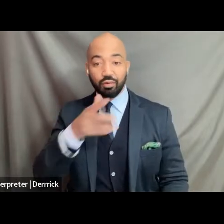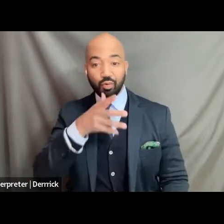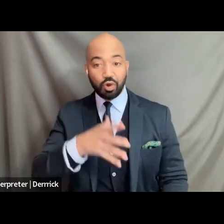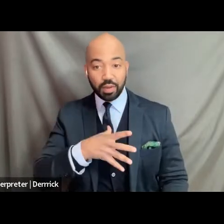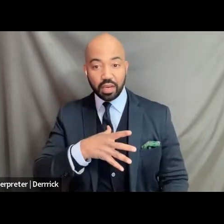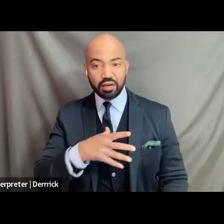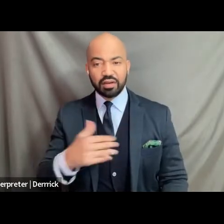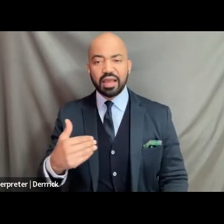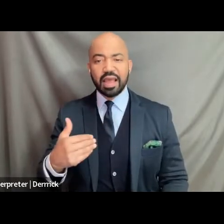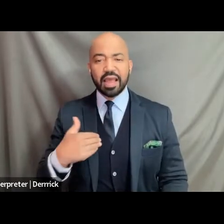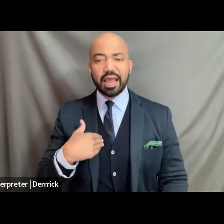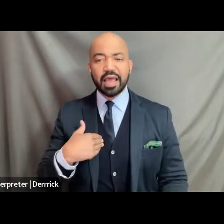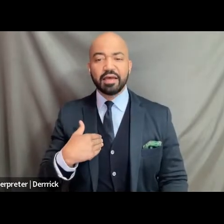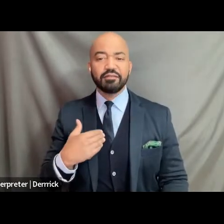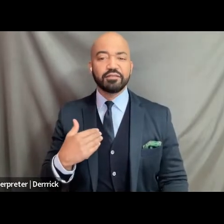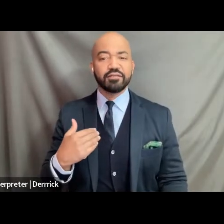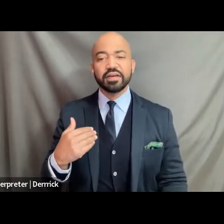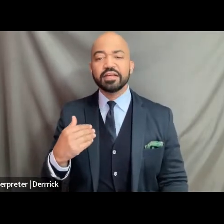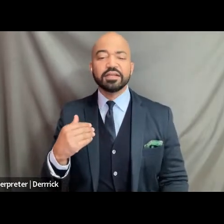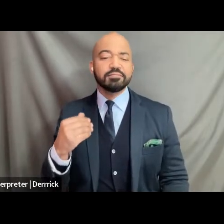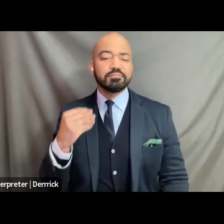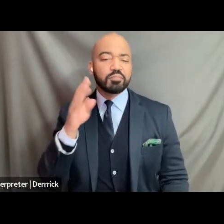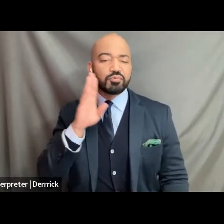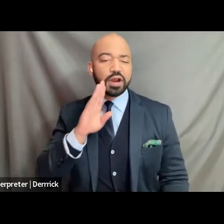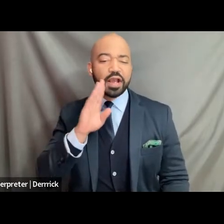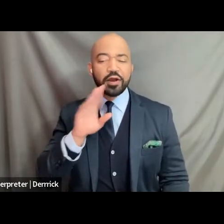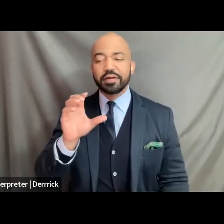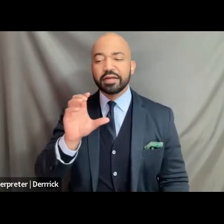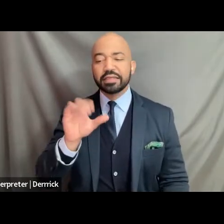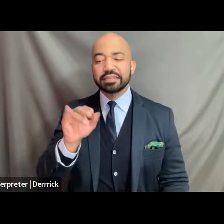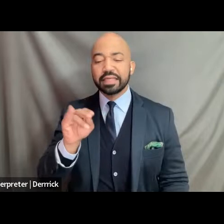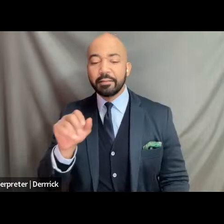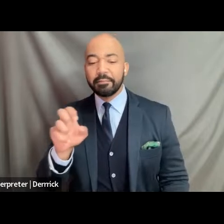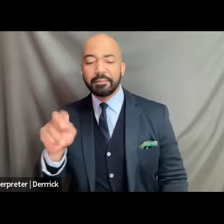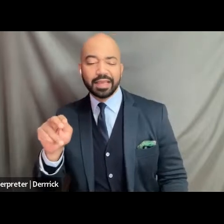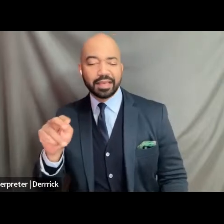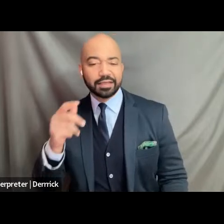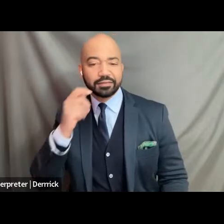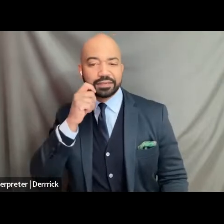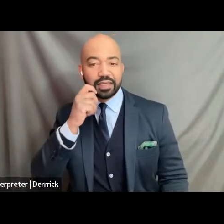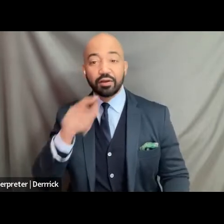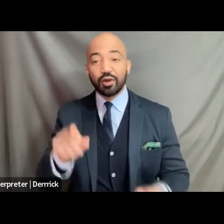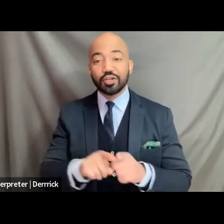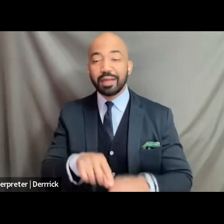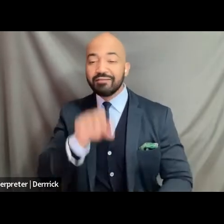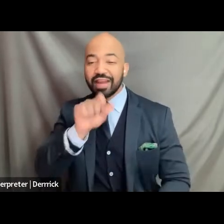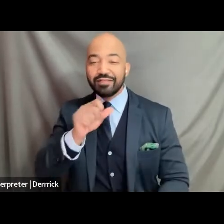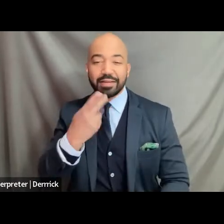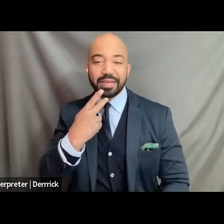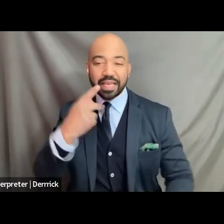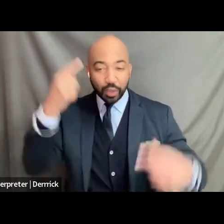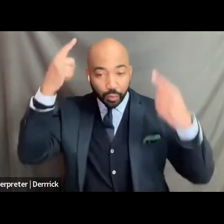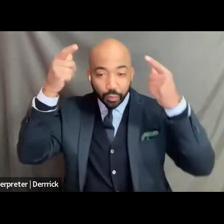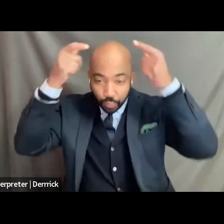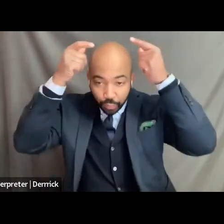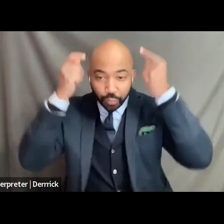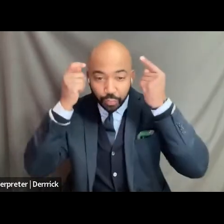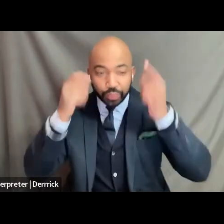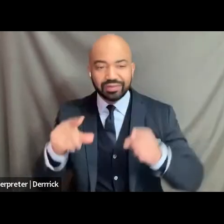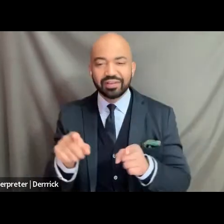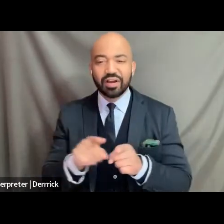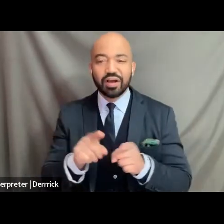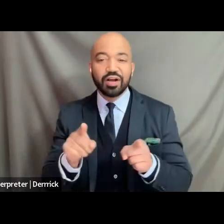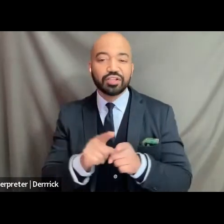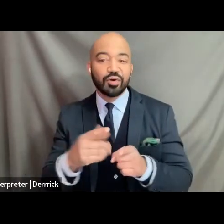cinnamon uh brown skin um i'm wearing my favorite pink headband and i have my long